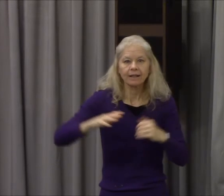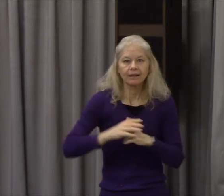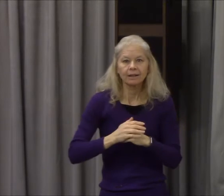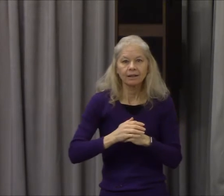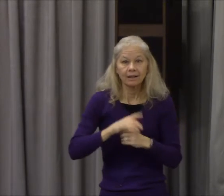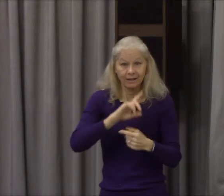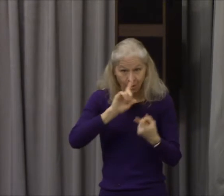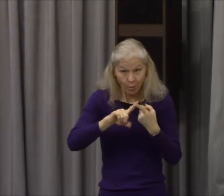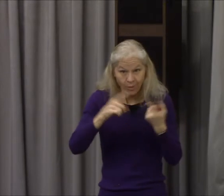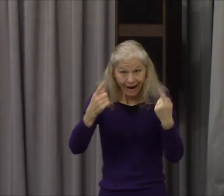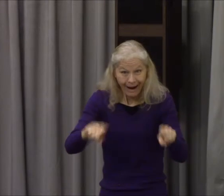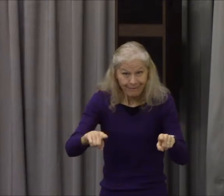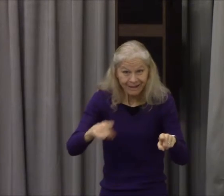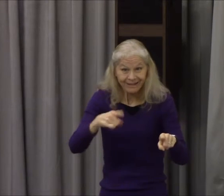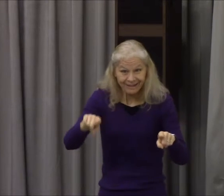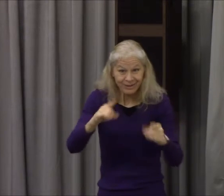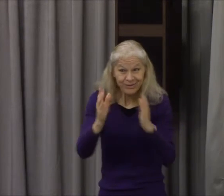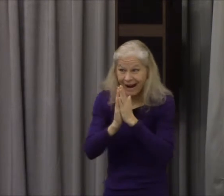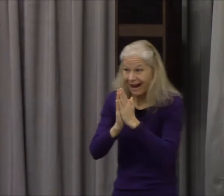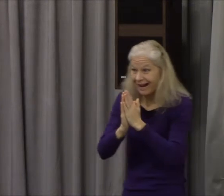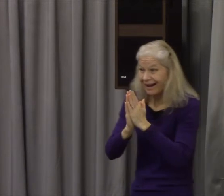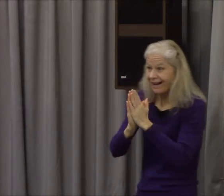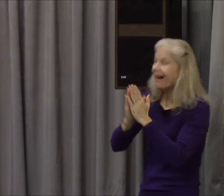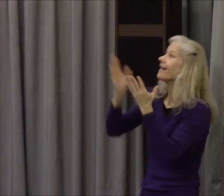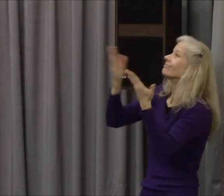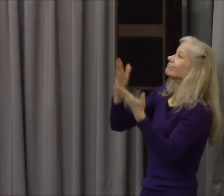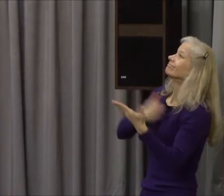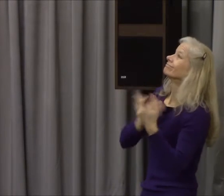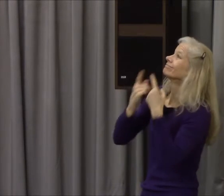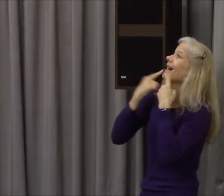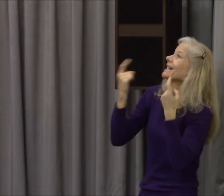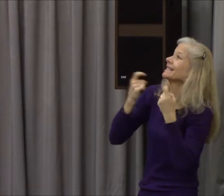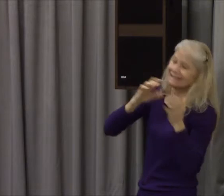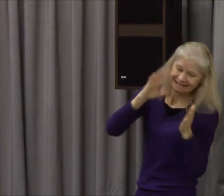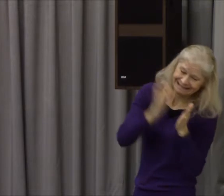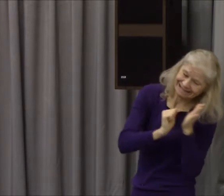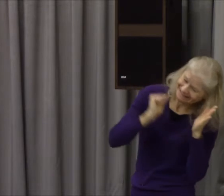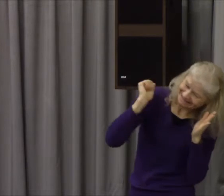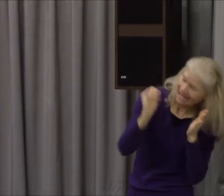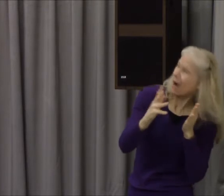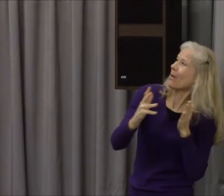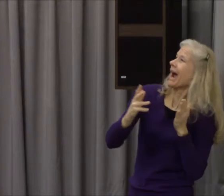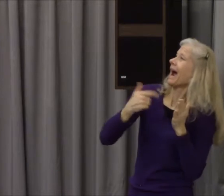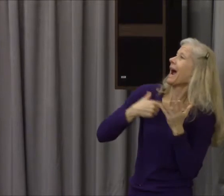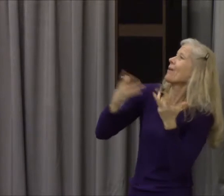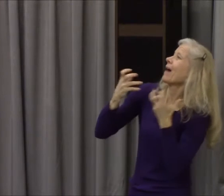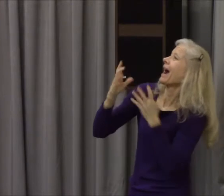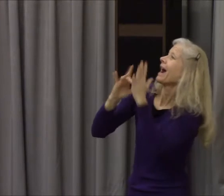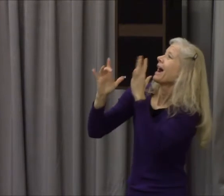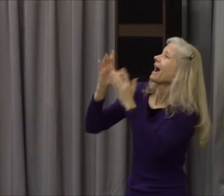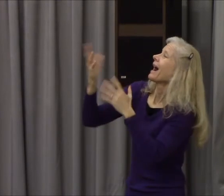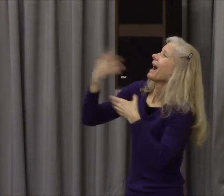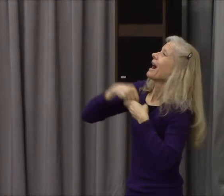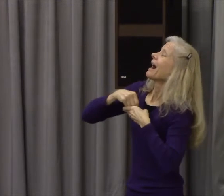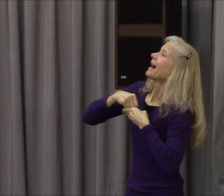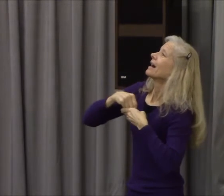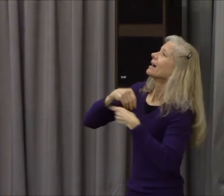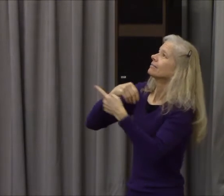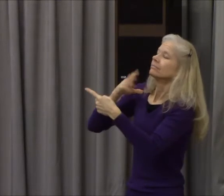receive eternal life and a home in heaven God says that's how I decided to do it isn't God a wonderful God